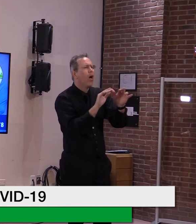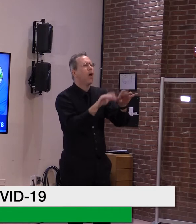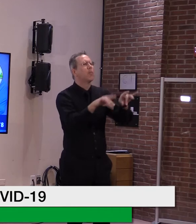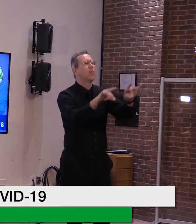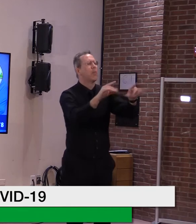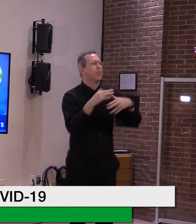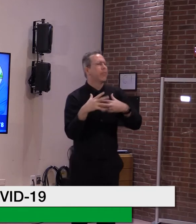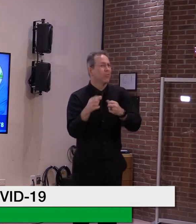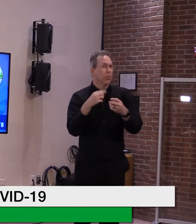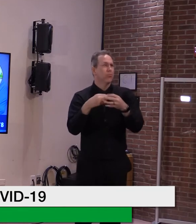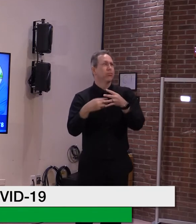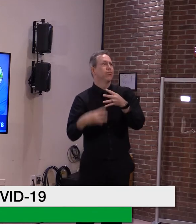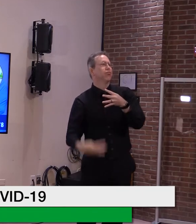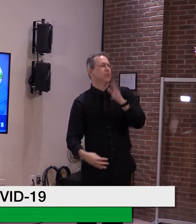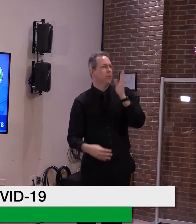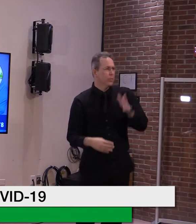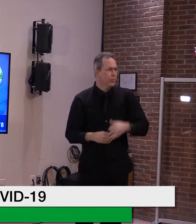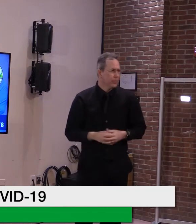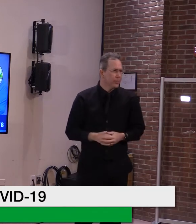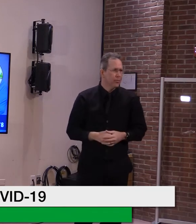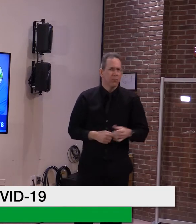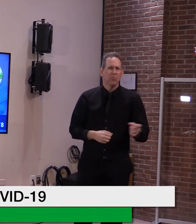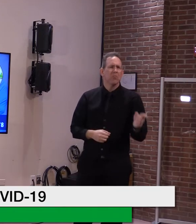Specifically, I think the airline industry.